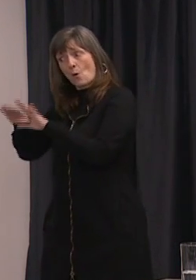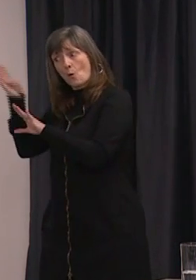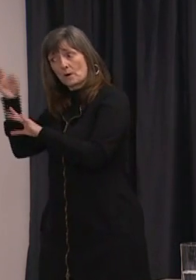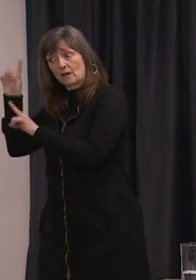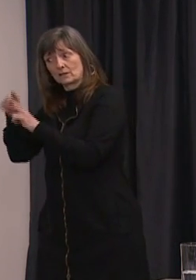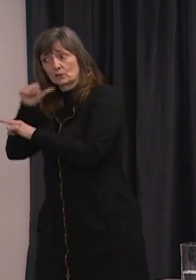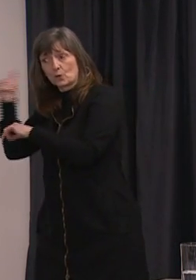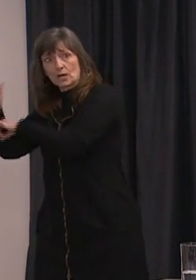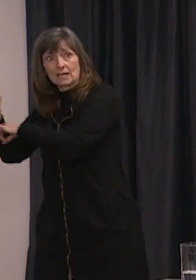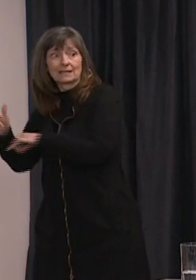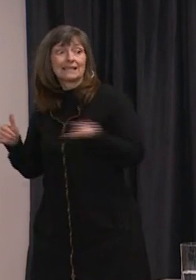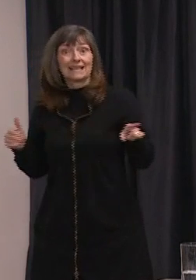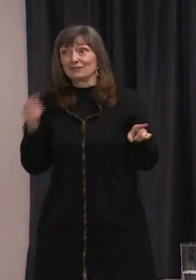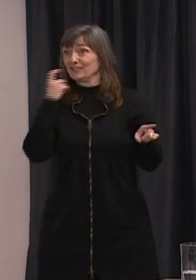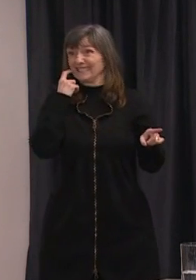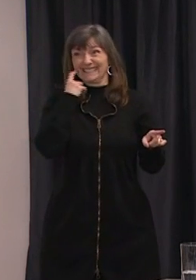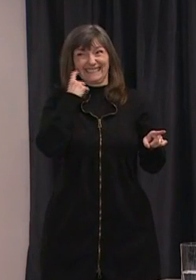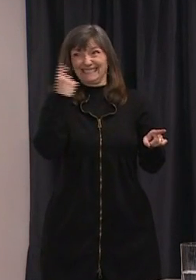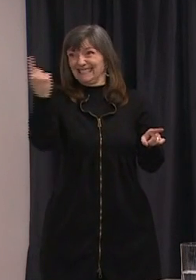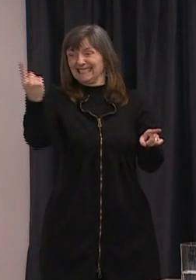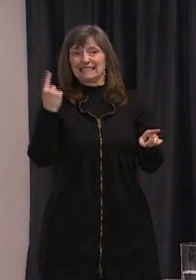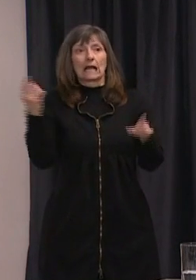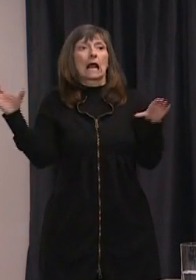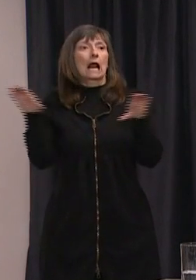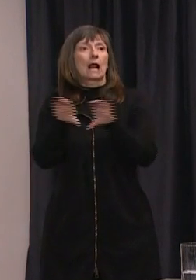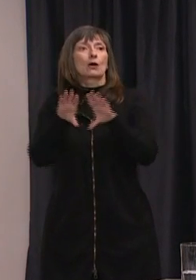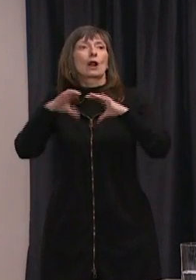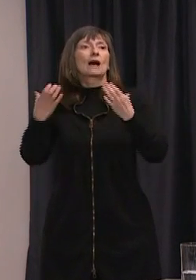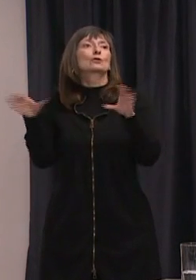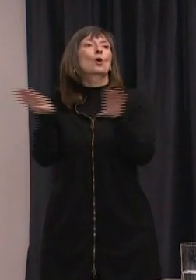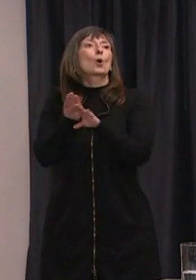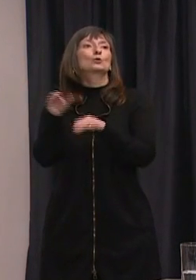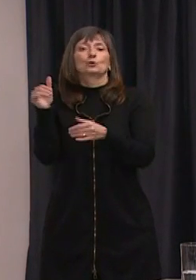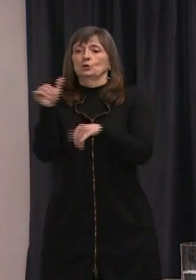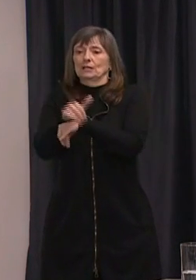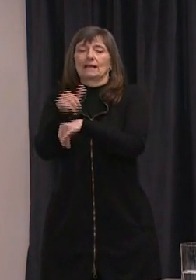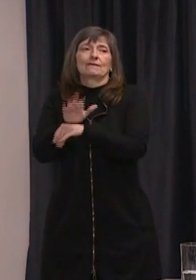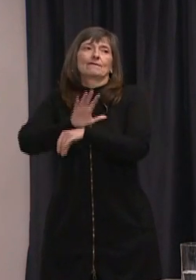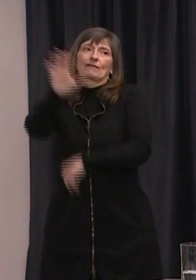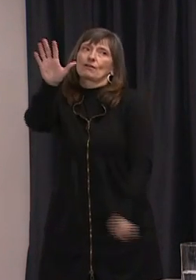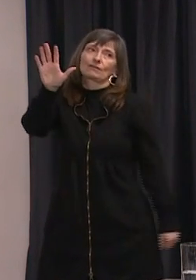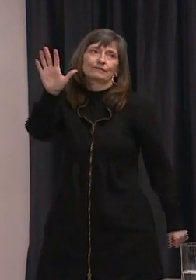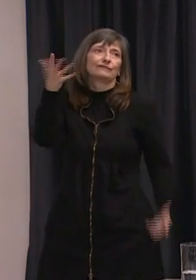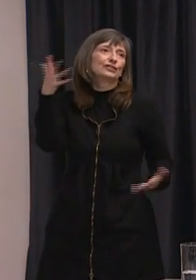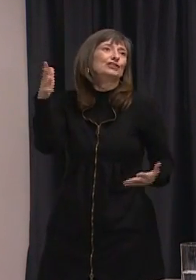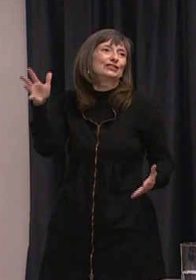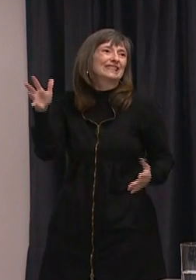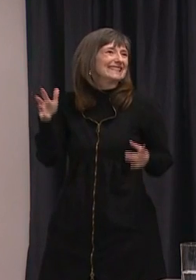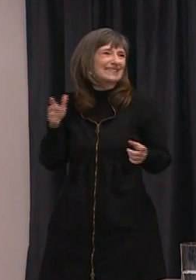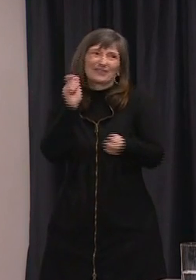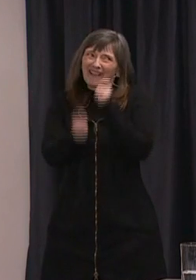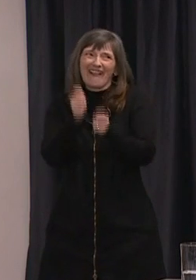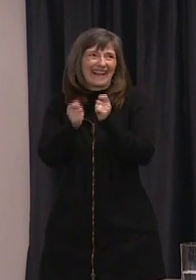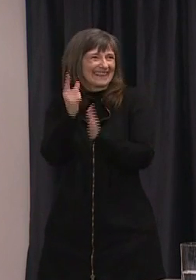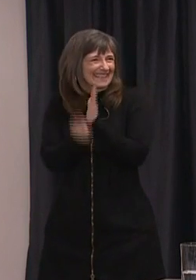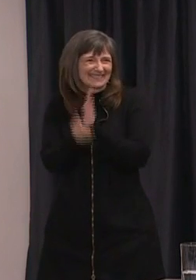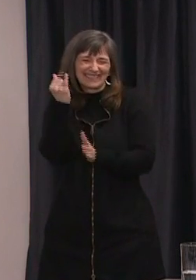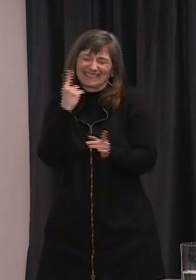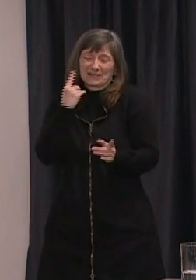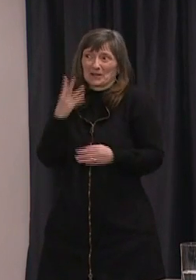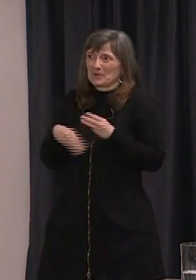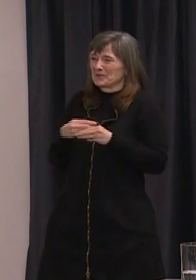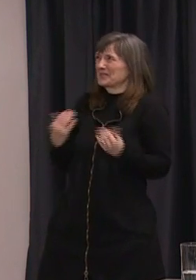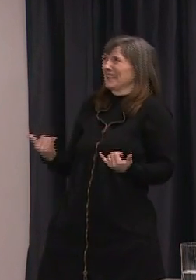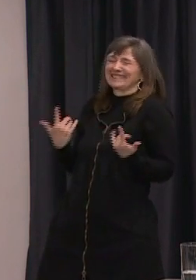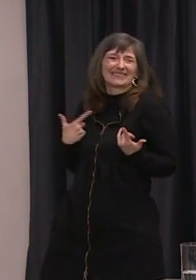changed it just as we walked in here their classes closed tonight at five o'clock so yeah things change very quickly in the world